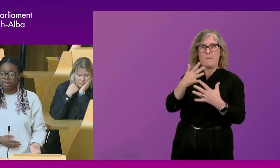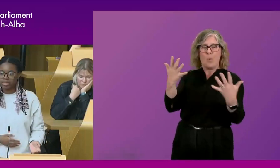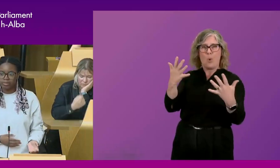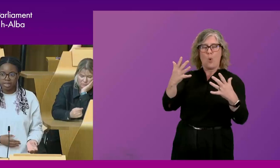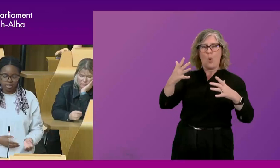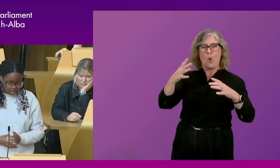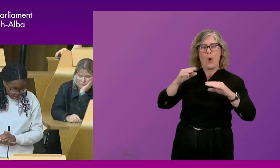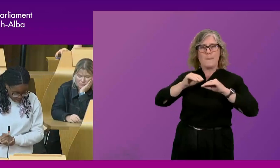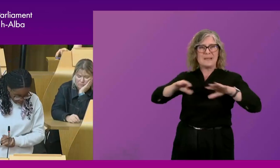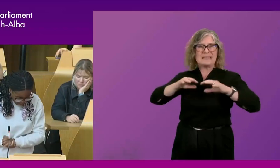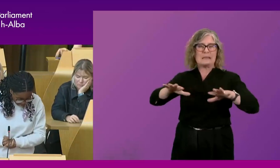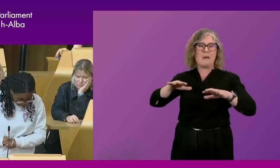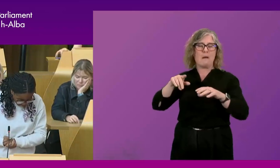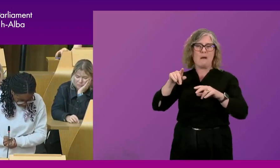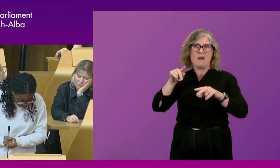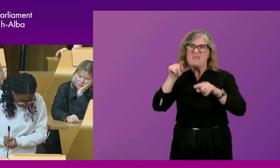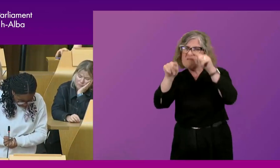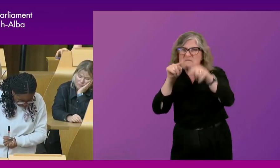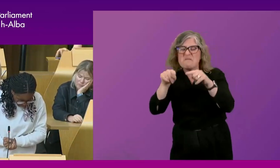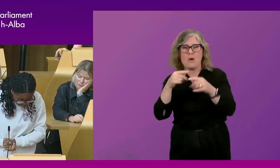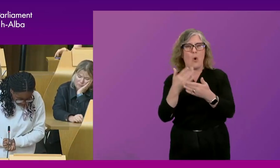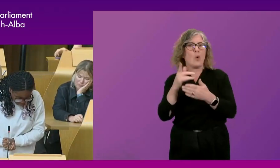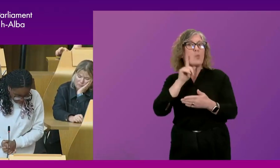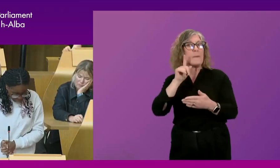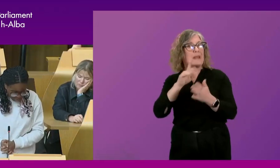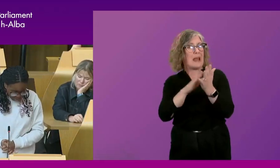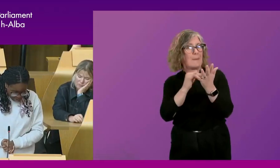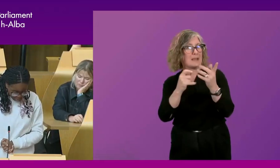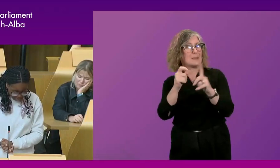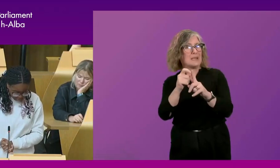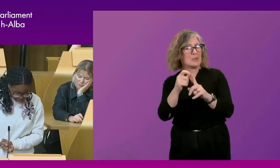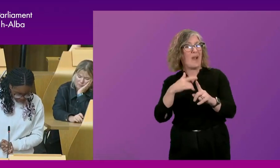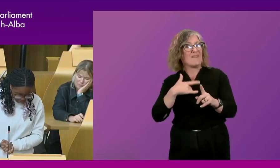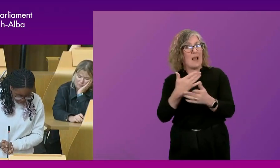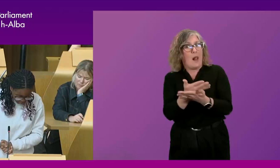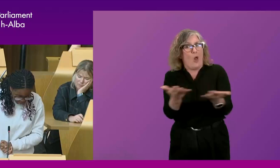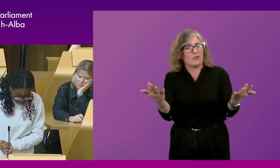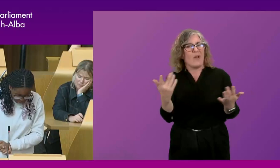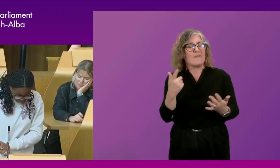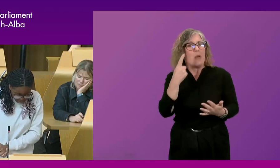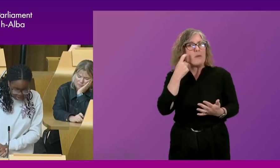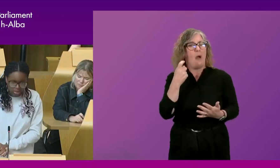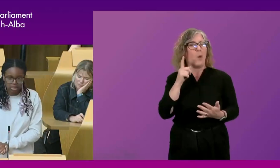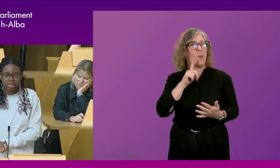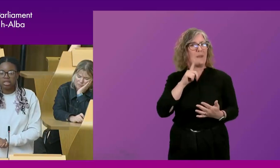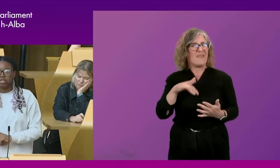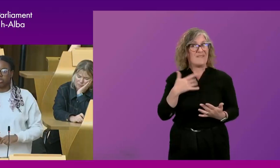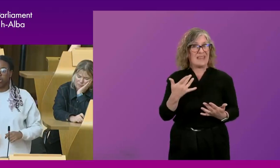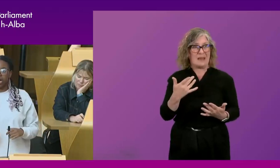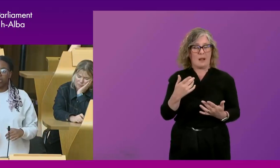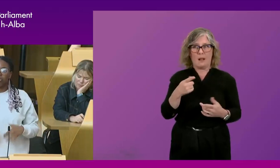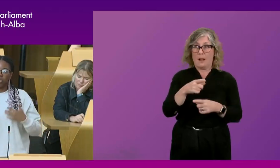with women MSPs. Um, and many of the young women, I believe, don't feel like decision makers take our views seriously.